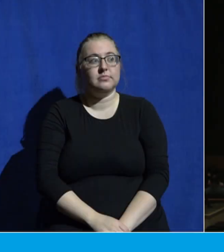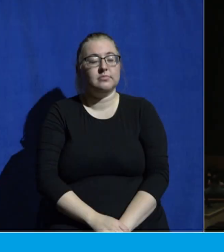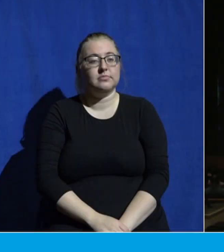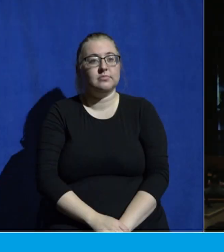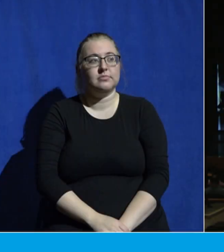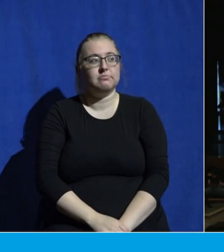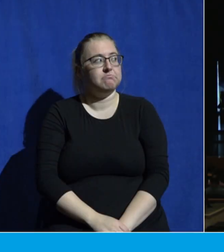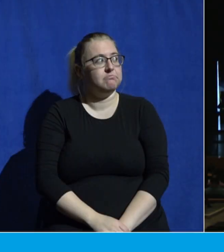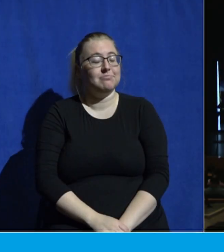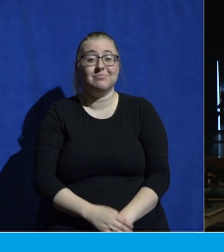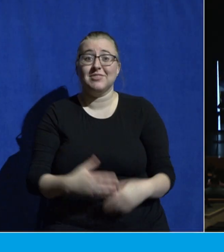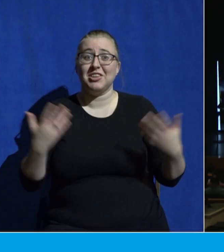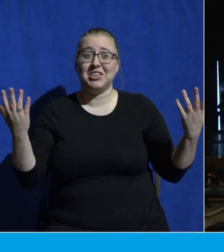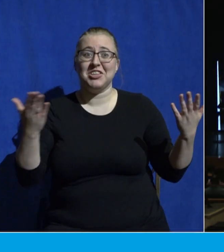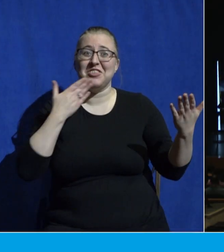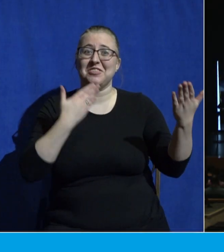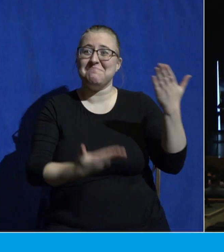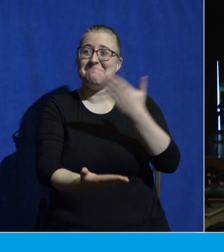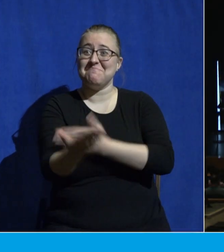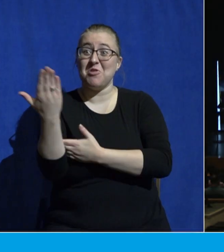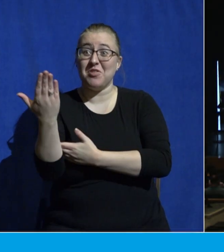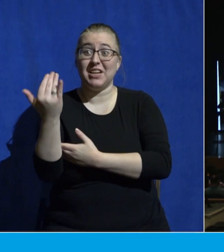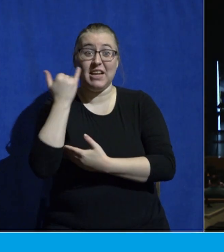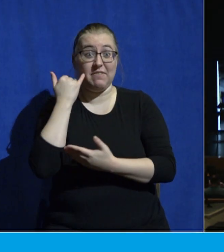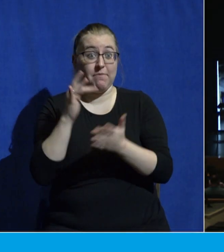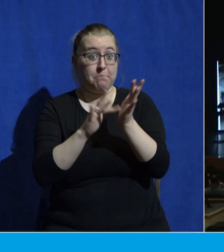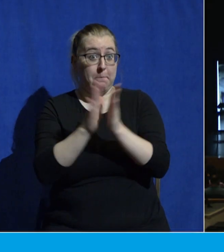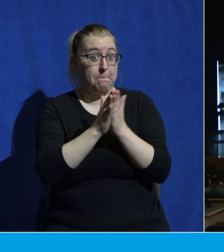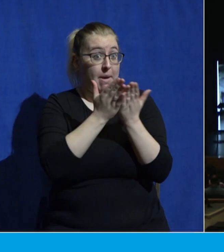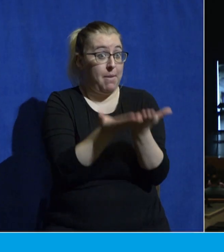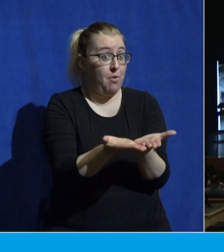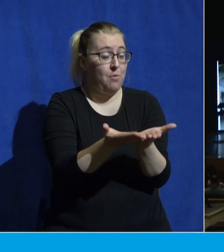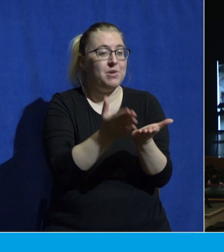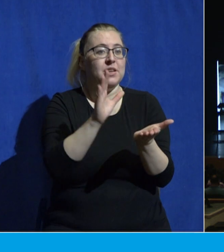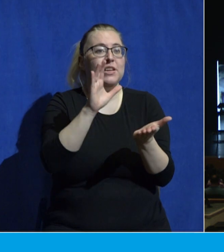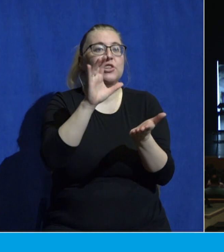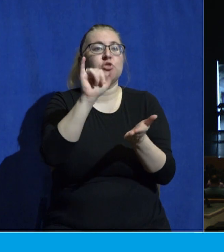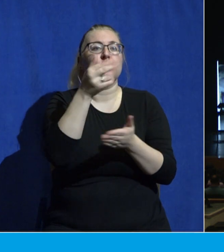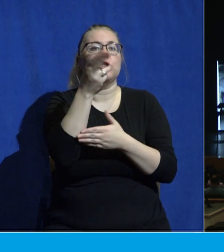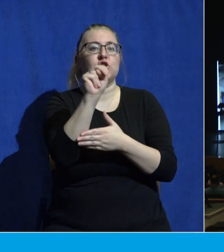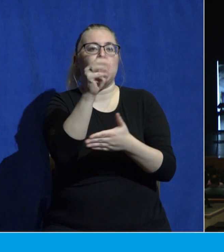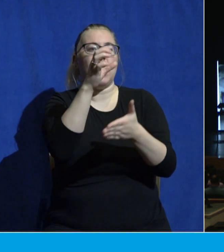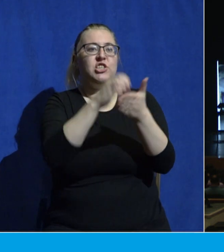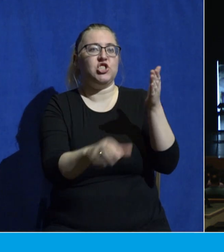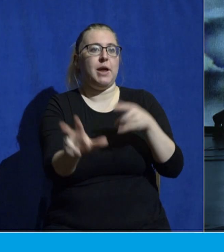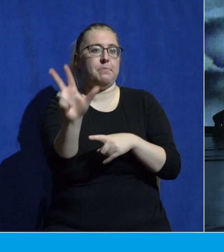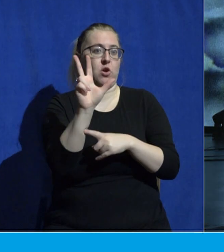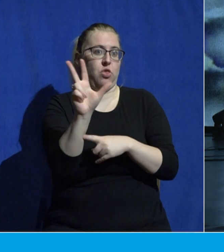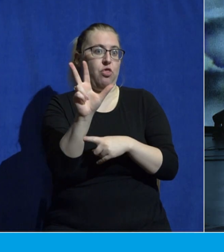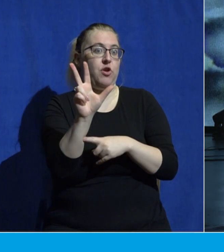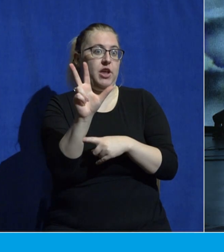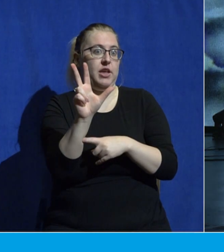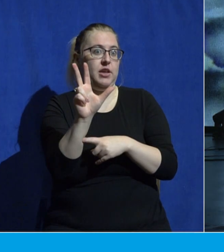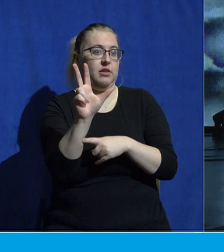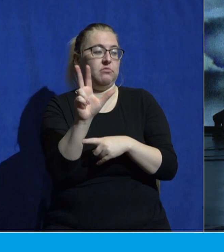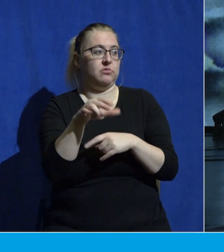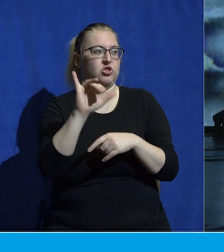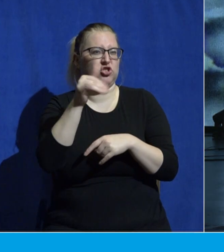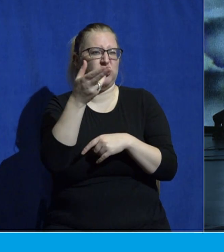All right, well, good morning. If you have your Bibles, turn with me to John chapter 3, John chapter 3. I want to welcome each